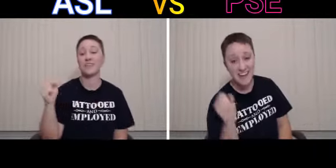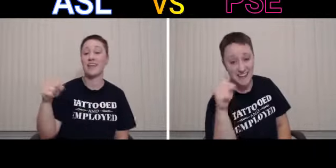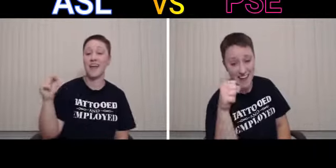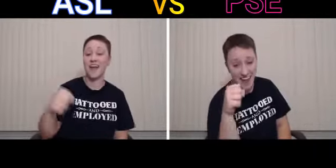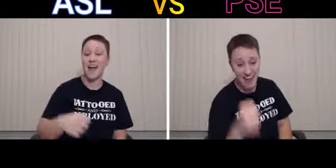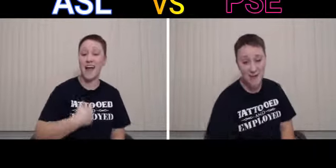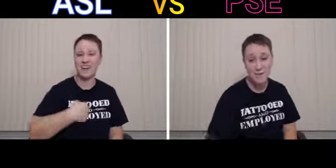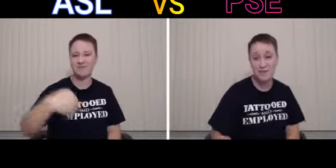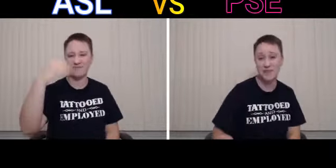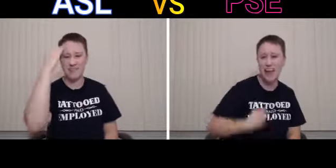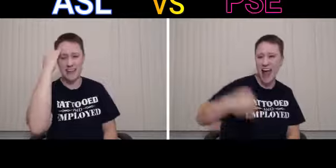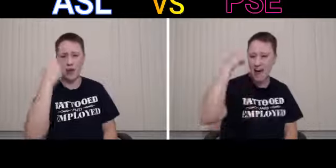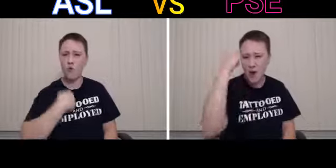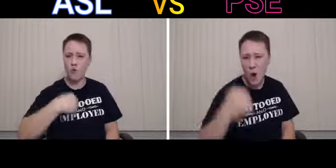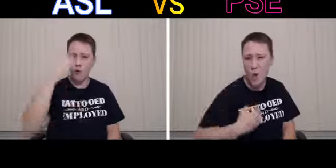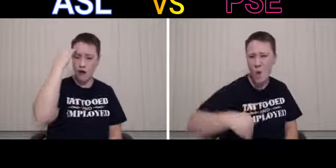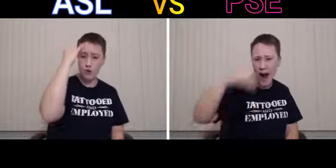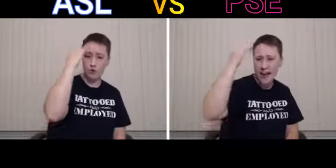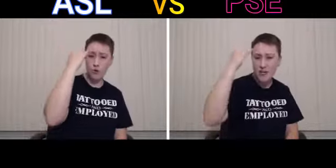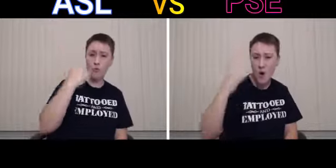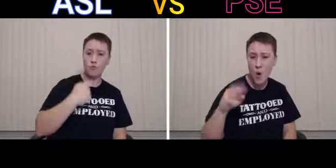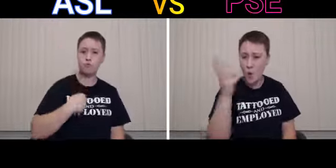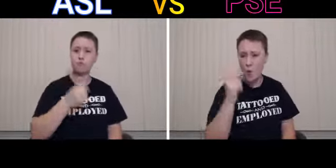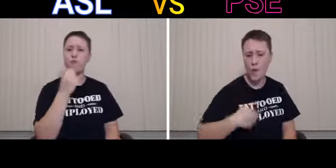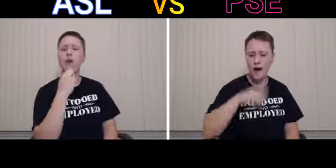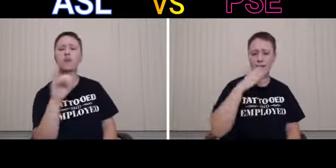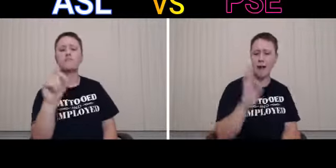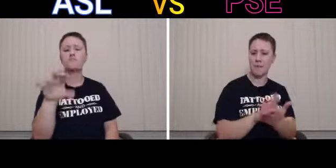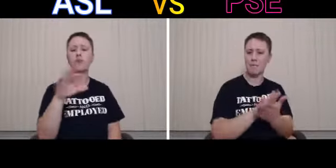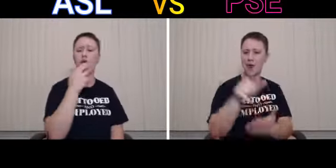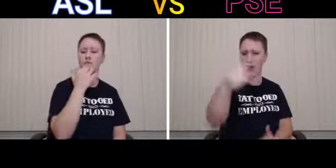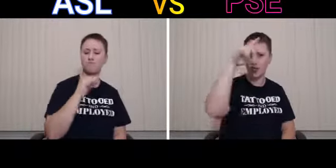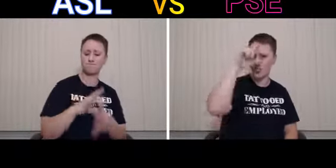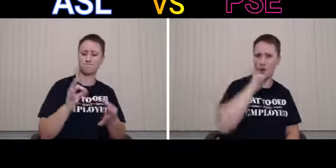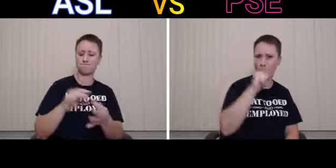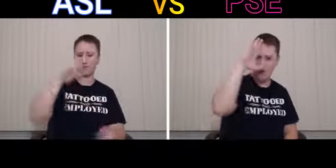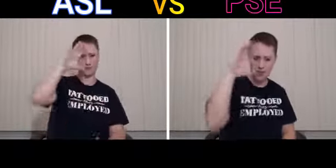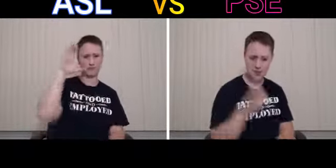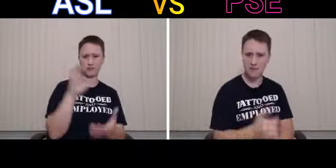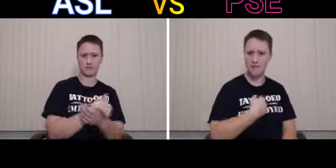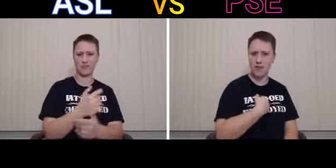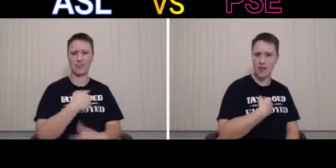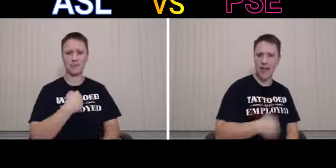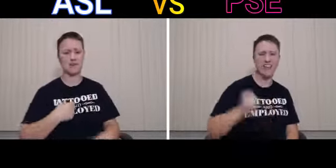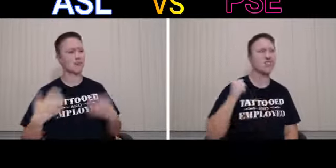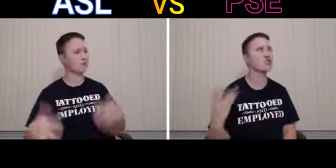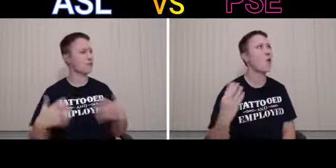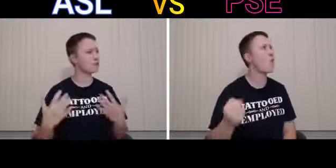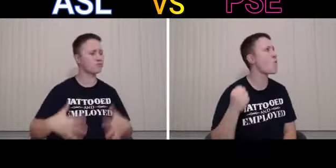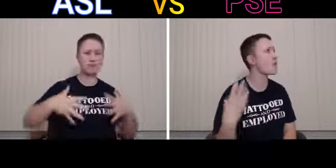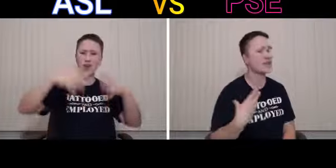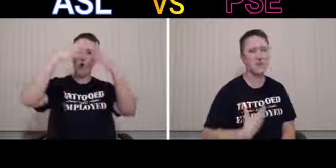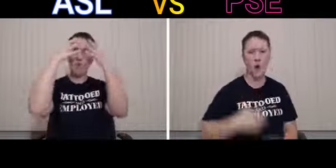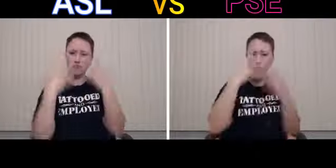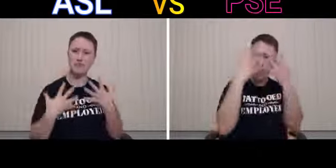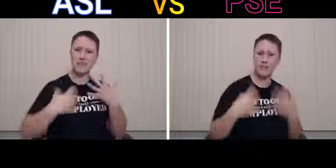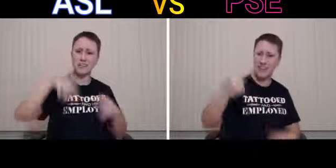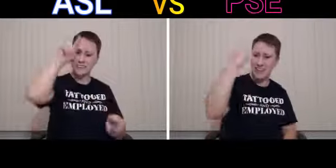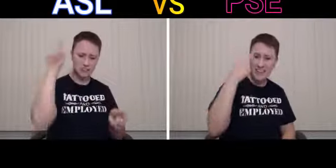Yeah, I know, I know, when I compliment her, she won't believe me And it's so, it's so sad to